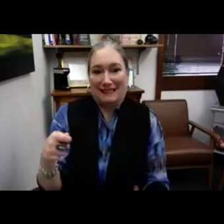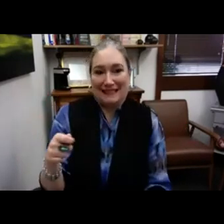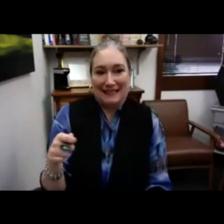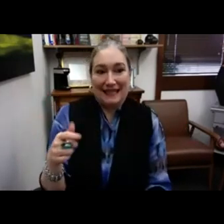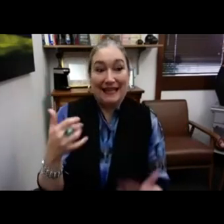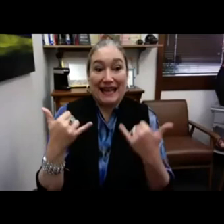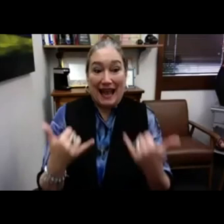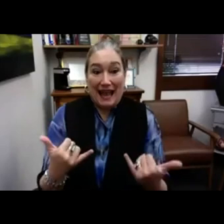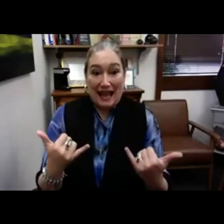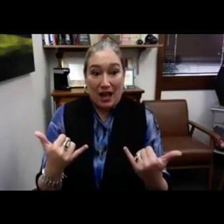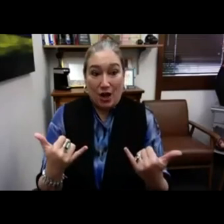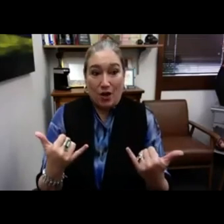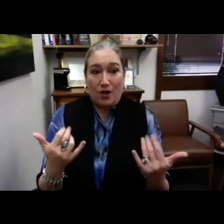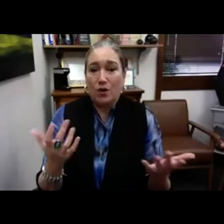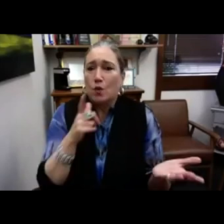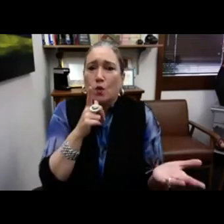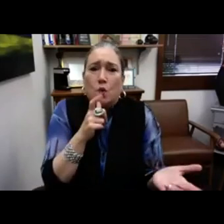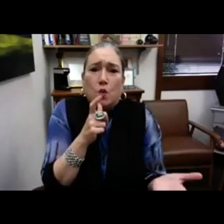Opening the door requires a key.